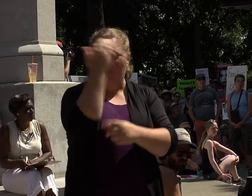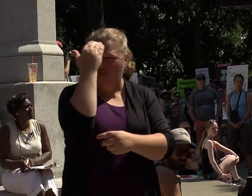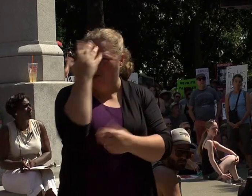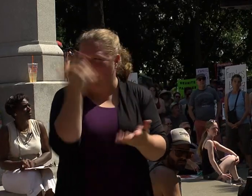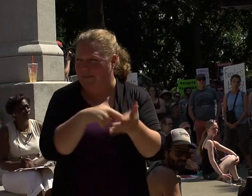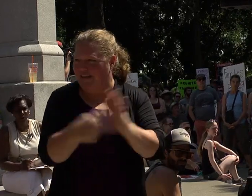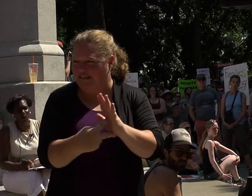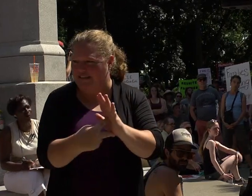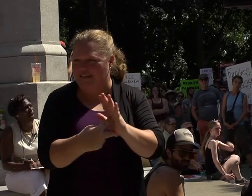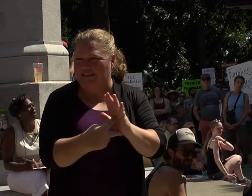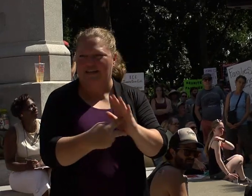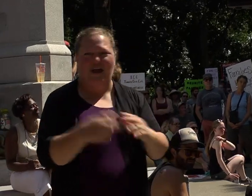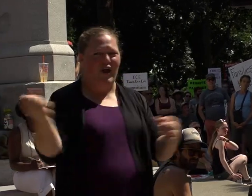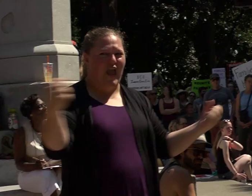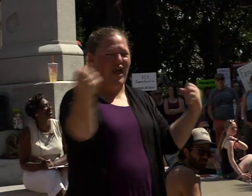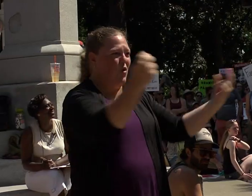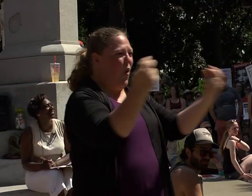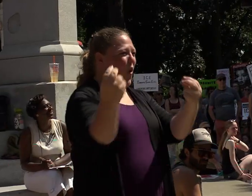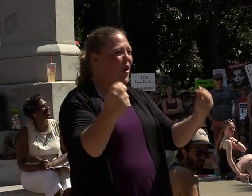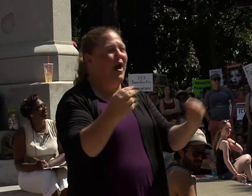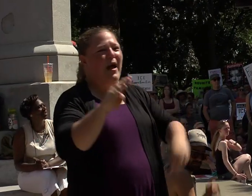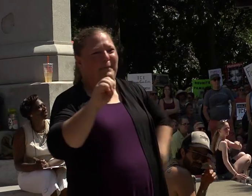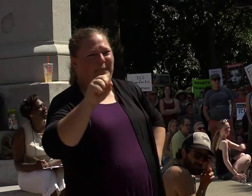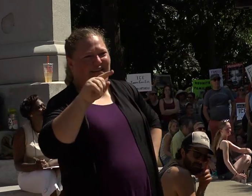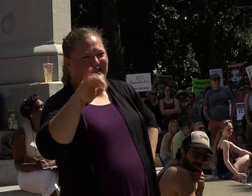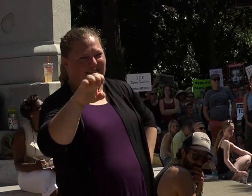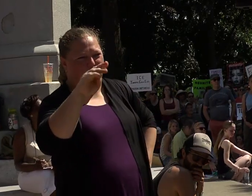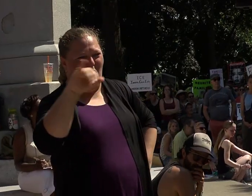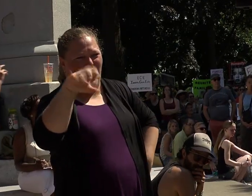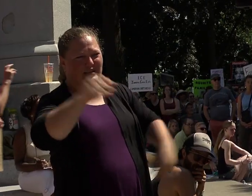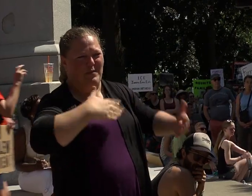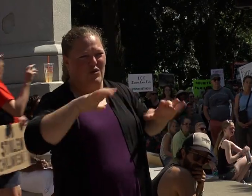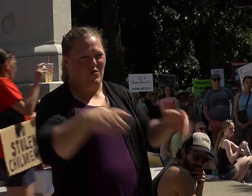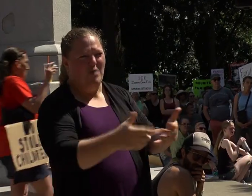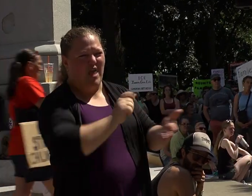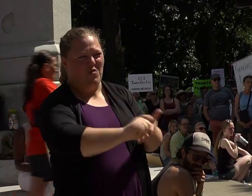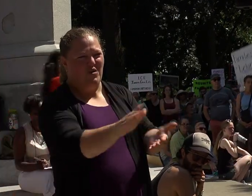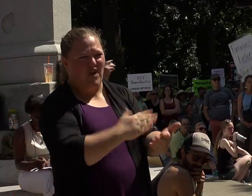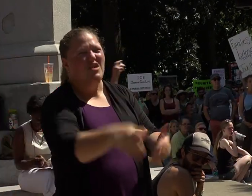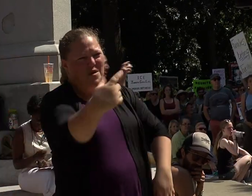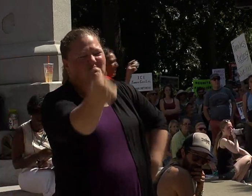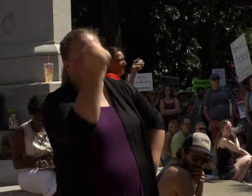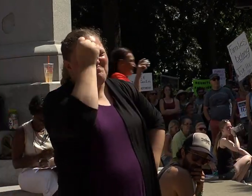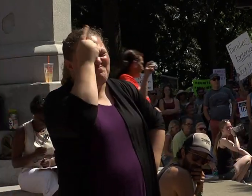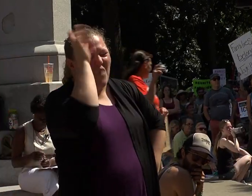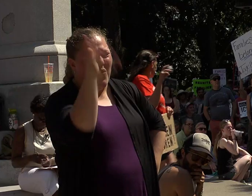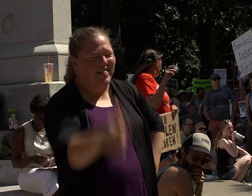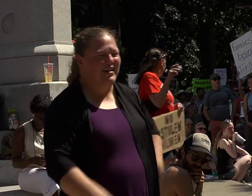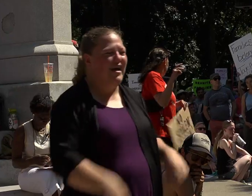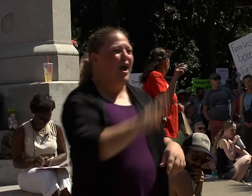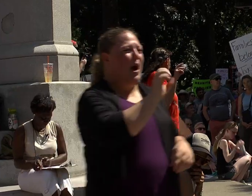bodhisattva is? The Beastie Boys wrote a song. Check out the lyrics. You'll get it. But a